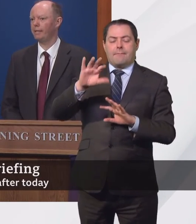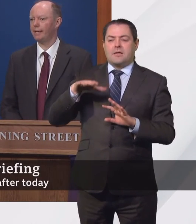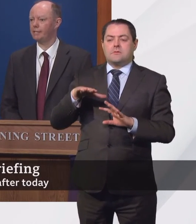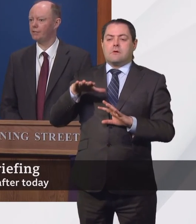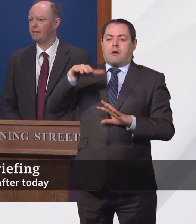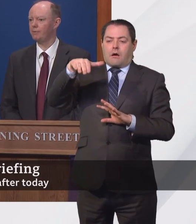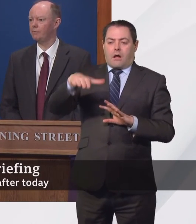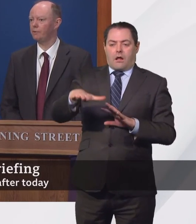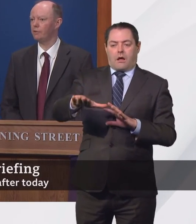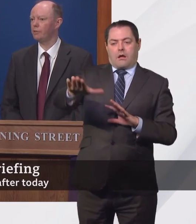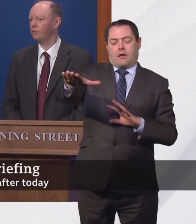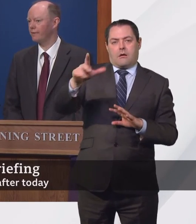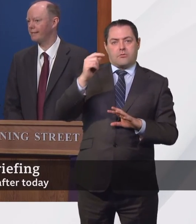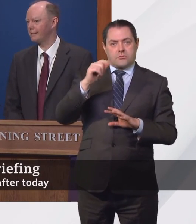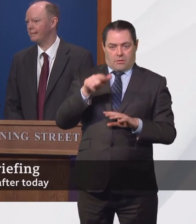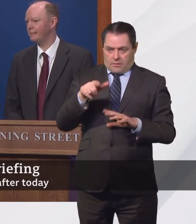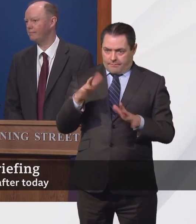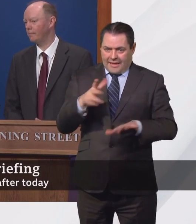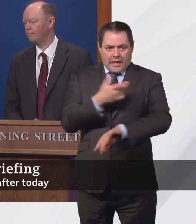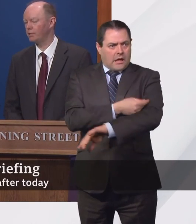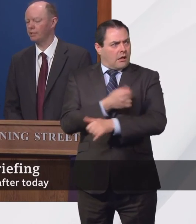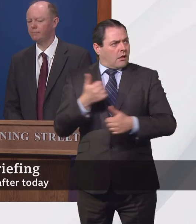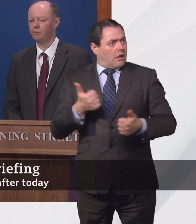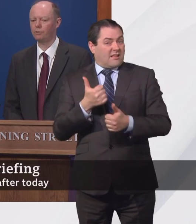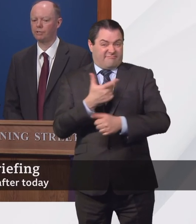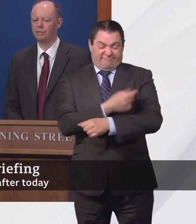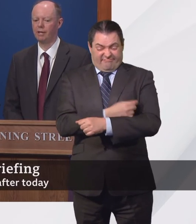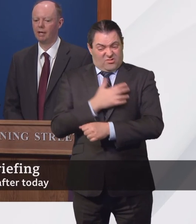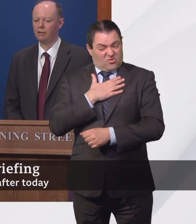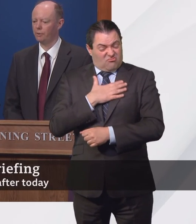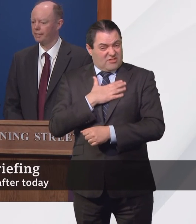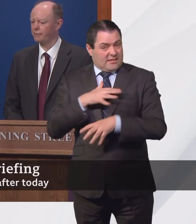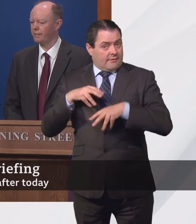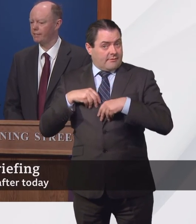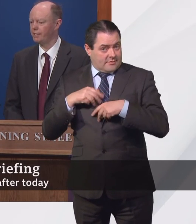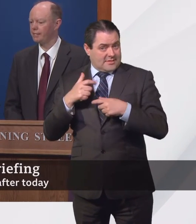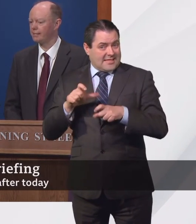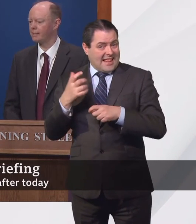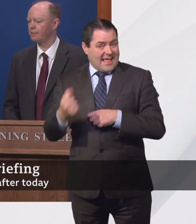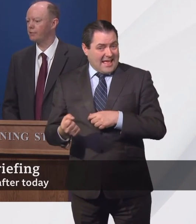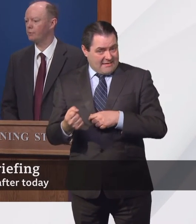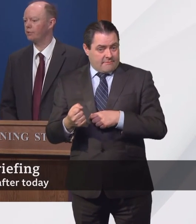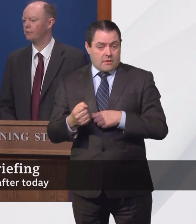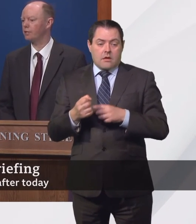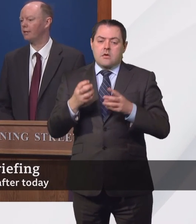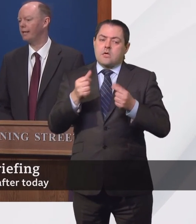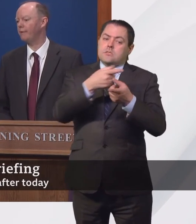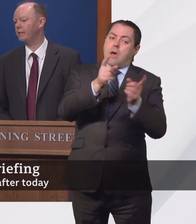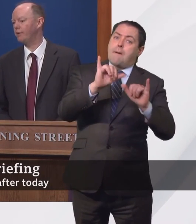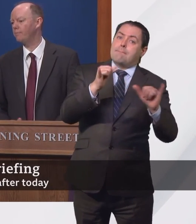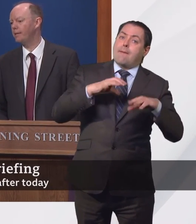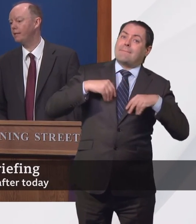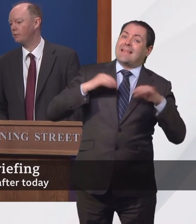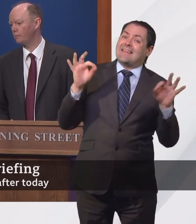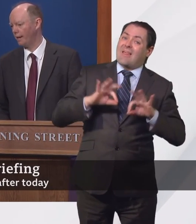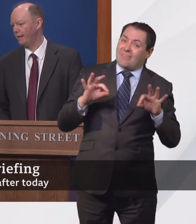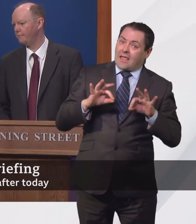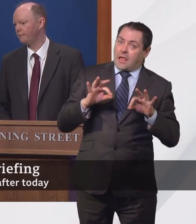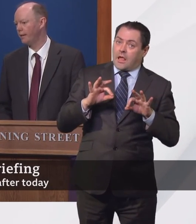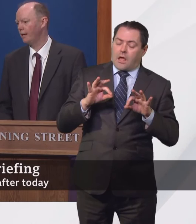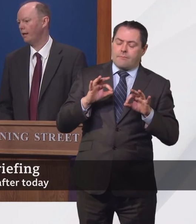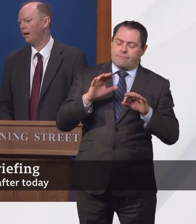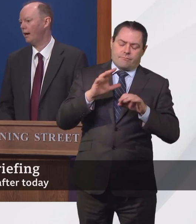and there will be cases of people who are not vaccinated, a much higher proportion, who will get severe disease, and some of those will go on to die, if we get a very big